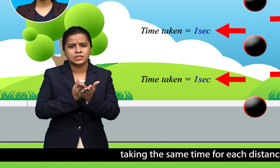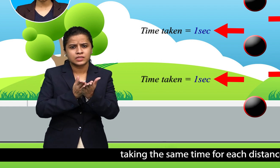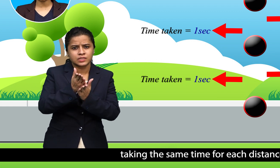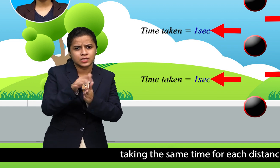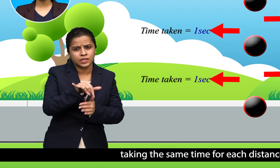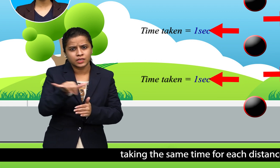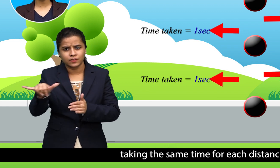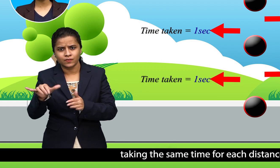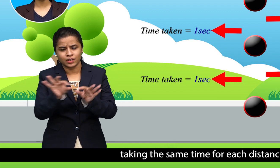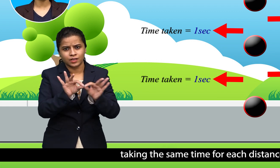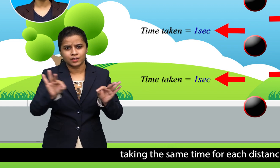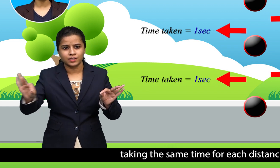time for each distance